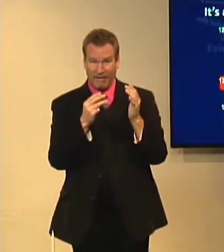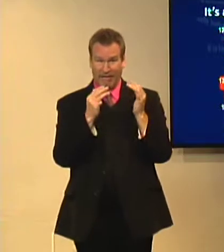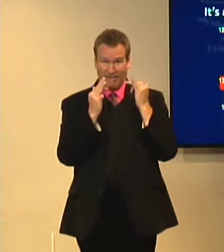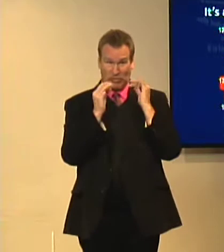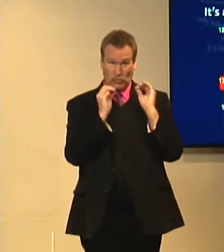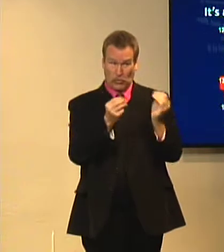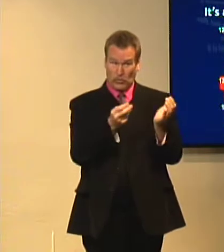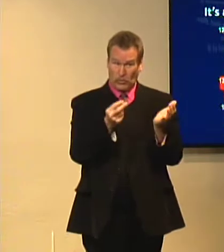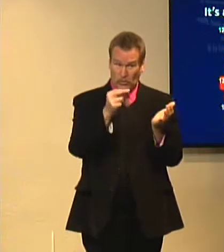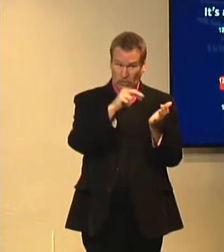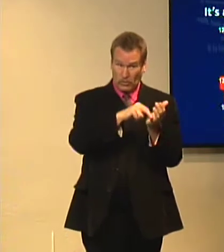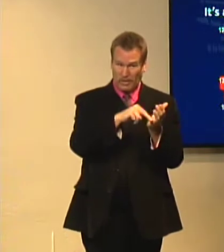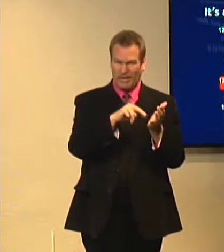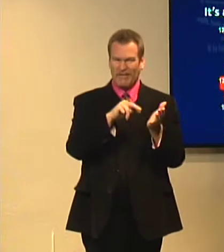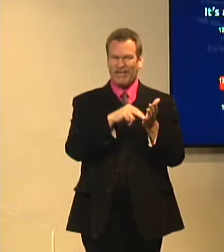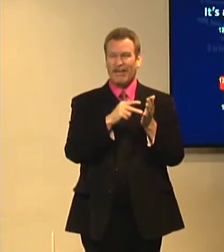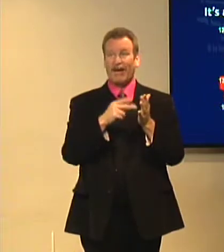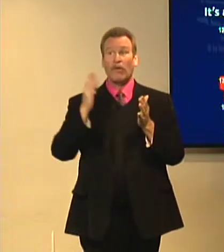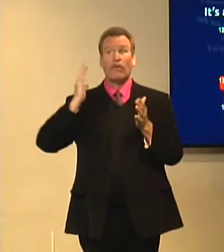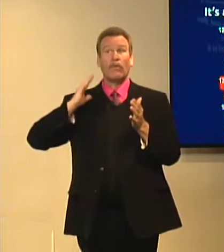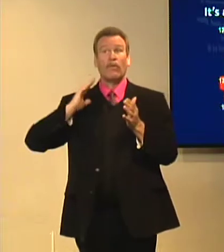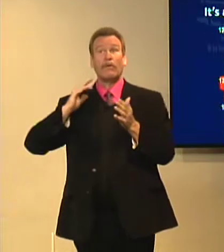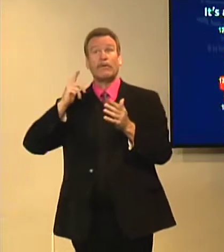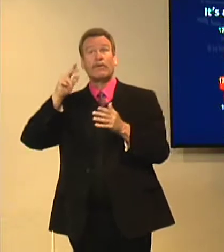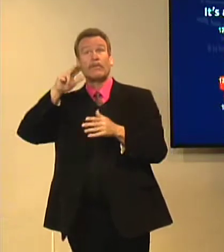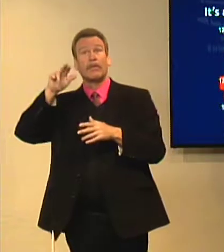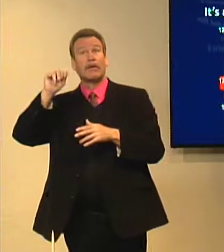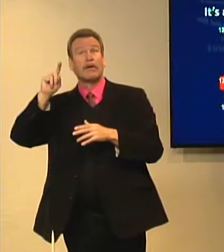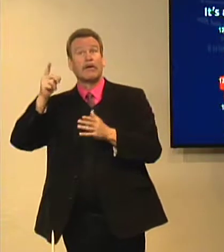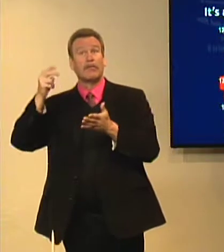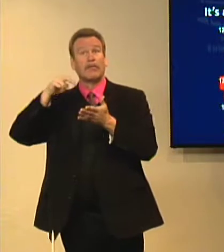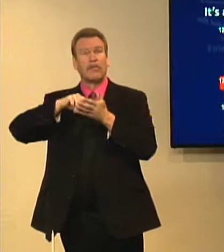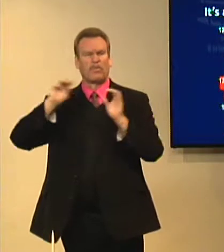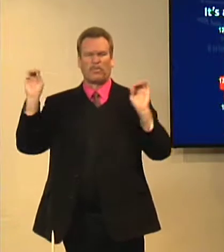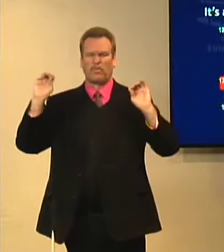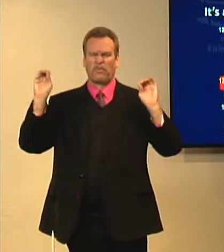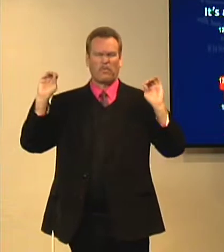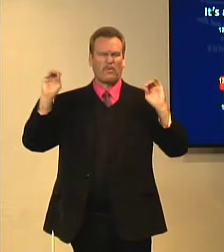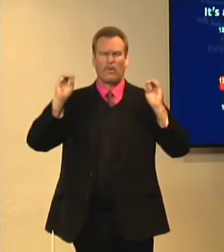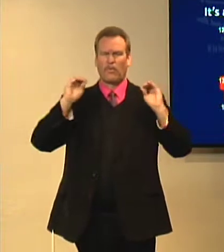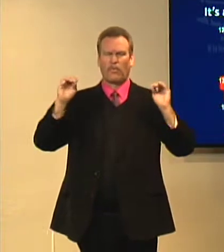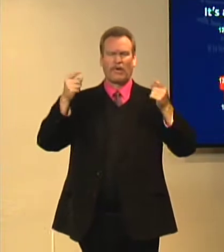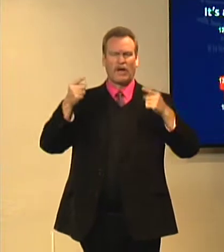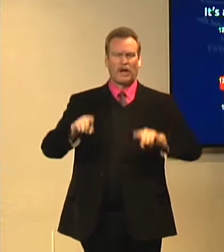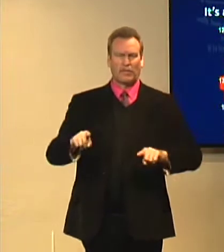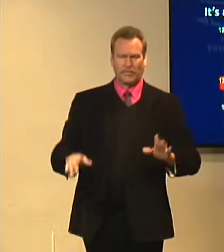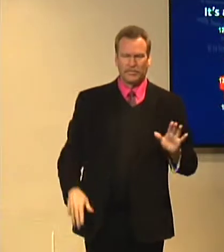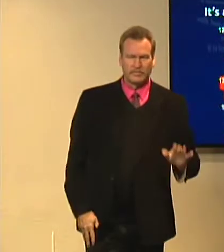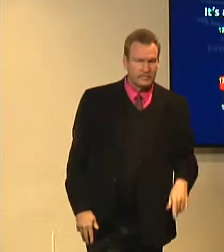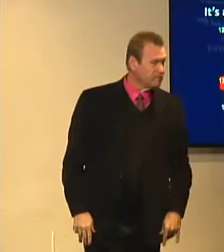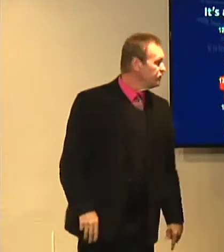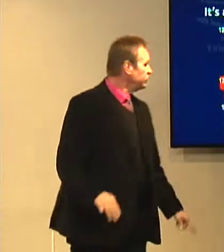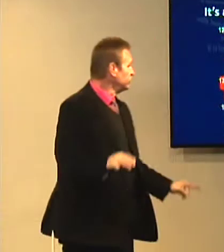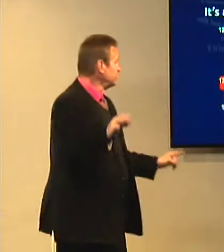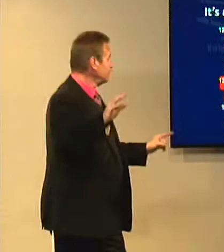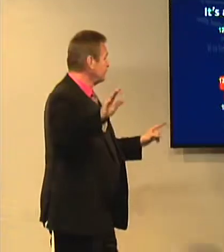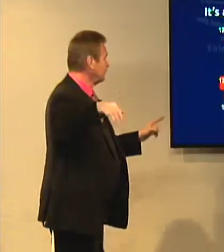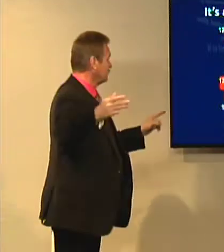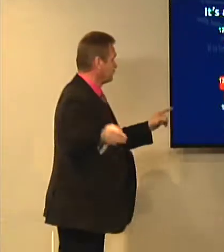that, if there's no resurrection, if Jesus was not raised in 33 AD, if that never happened, he goes on